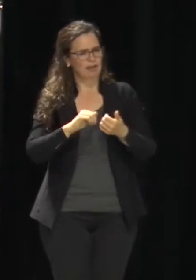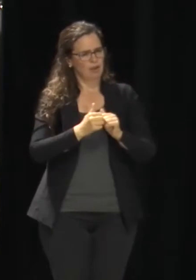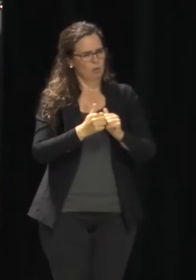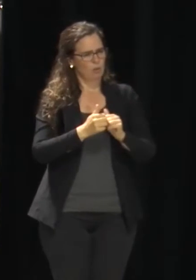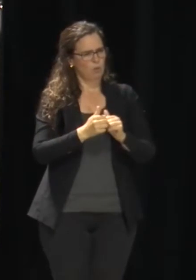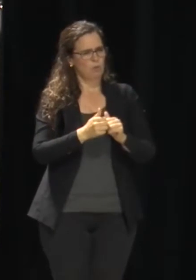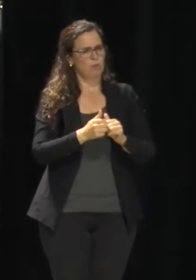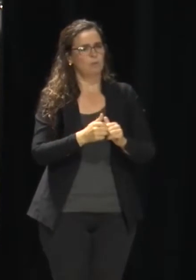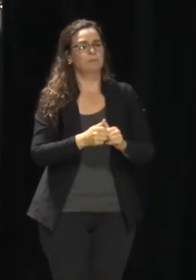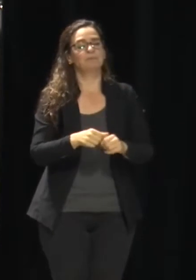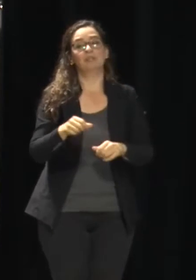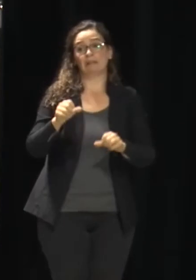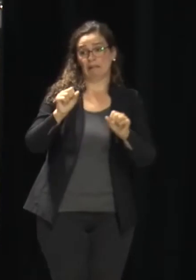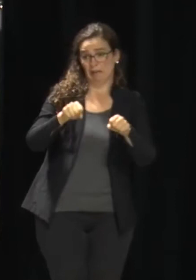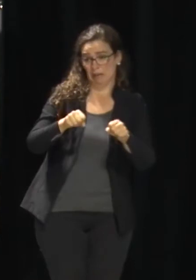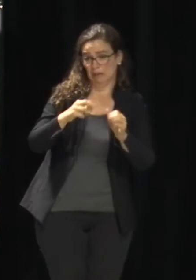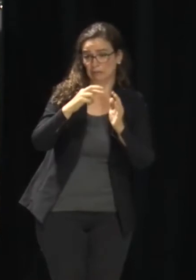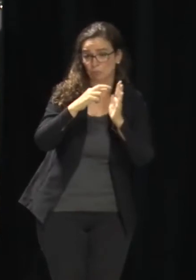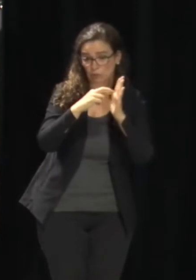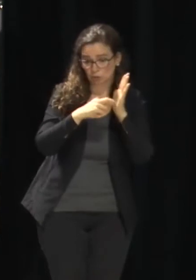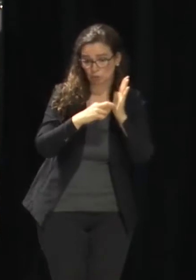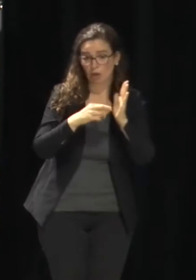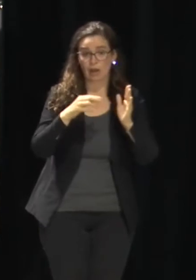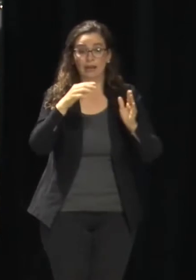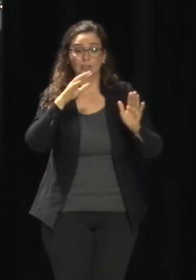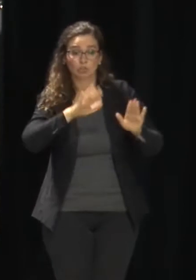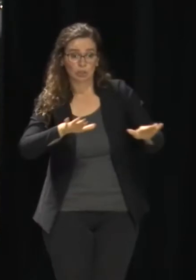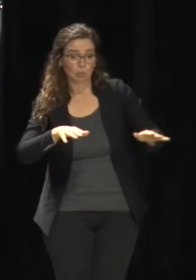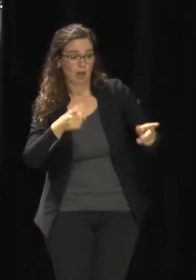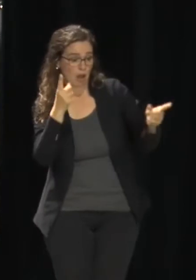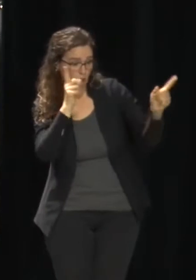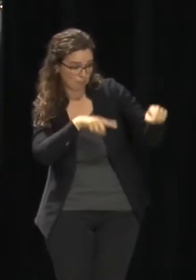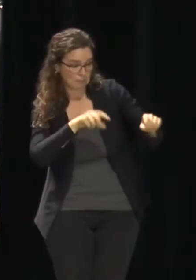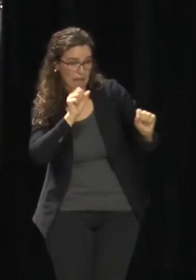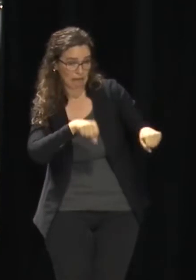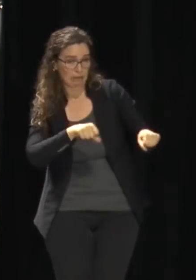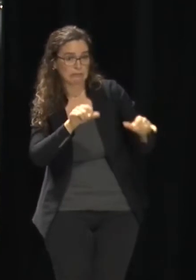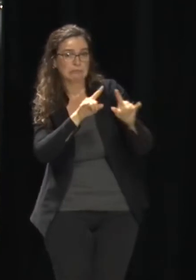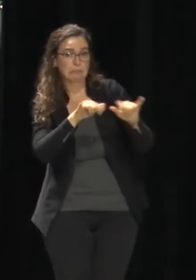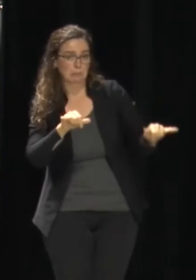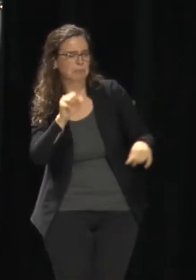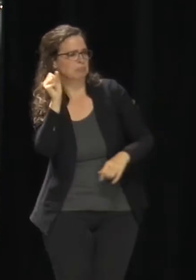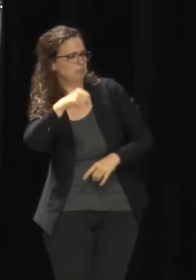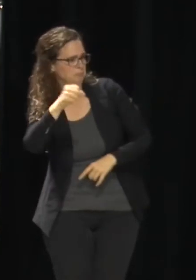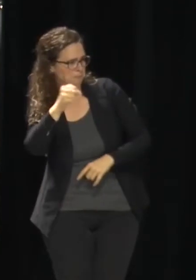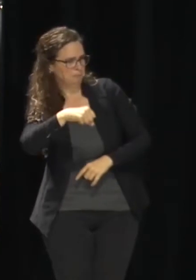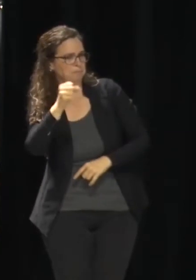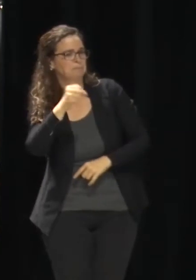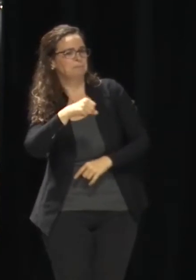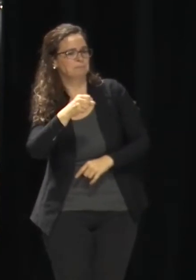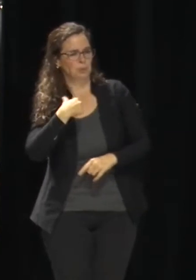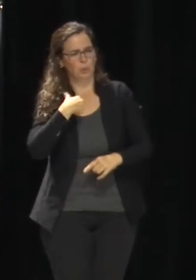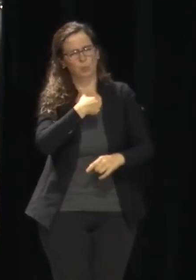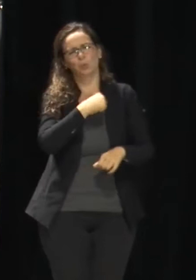Yeah, they're working – yes. That's one of the things that they're working through now. And again,